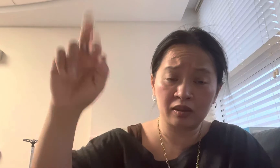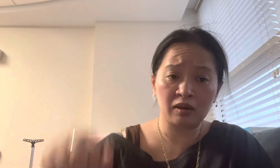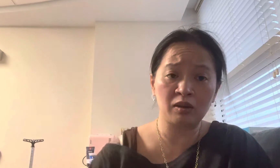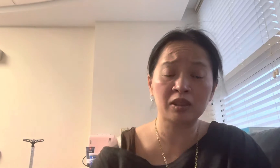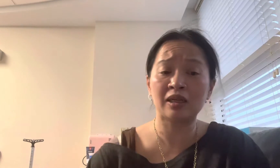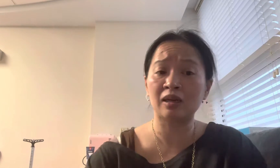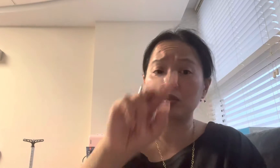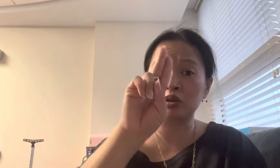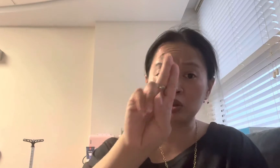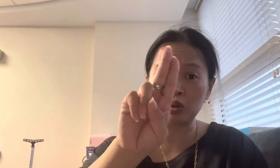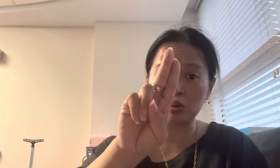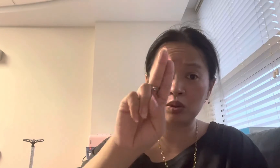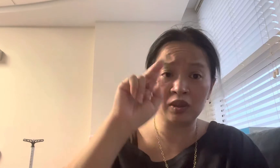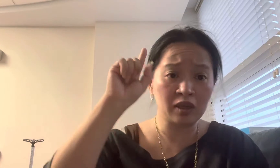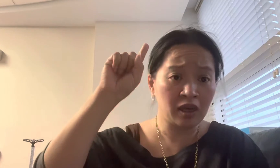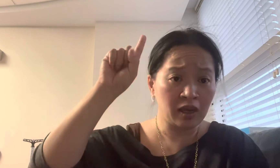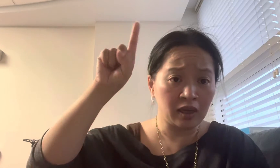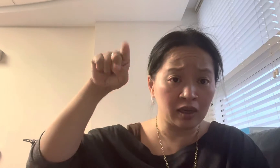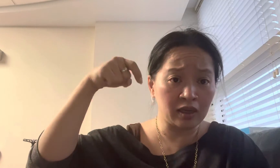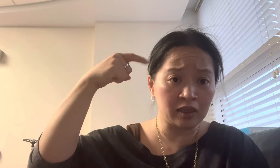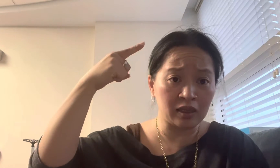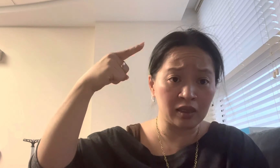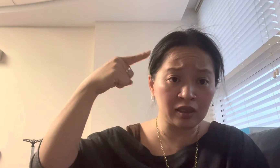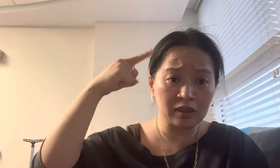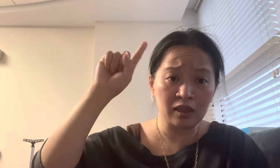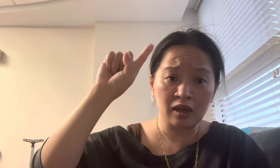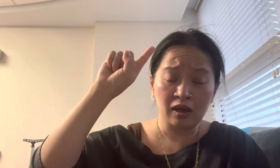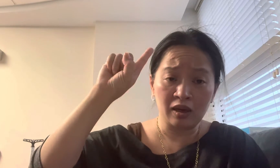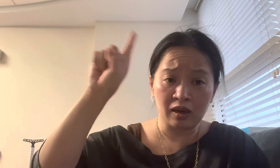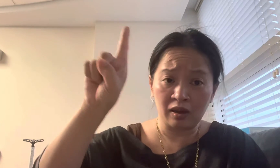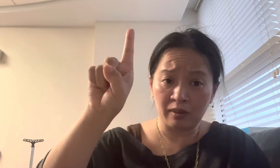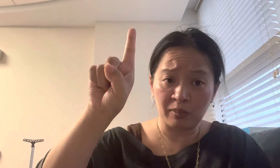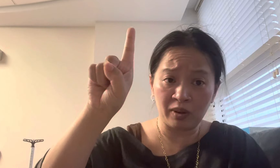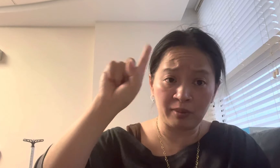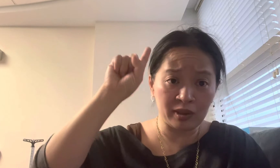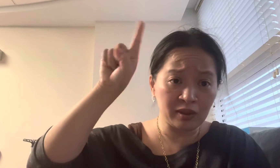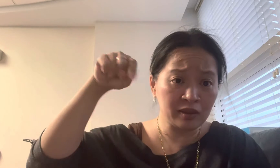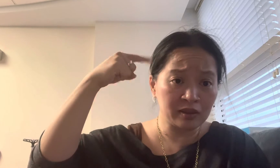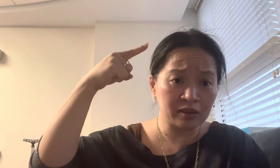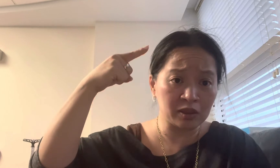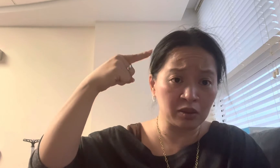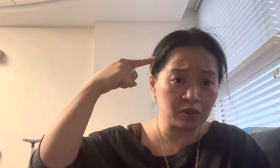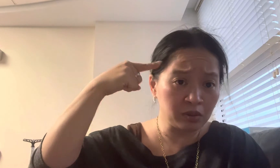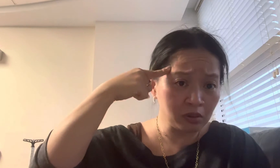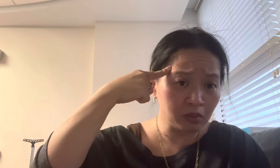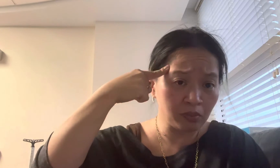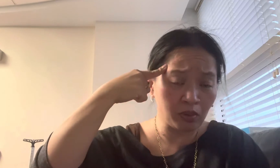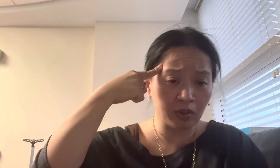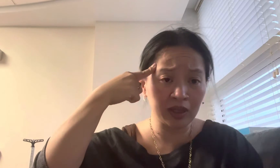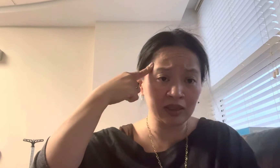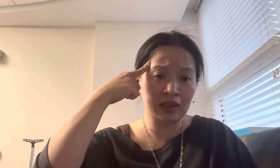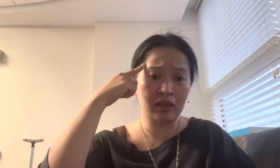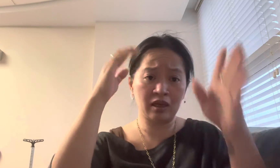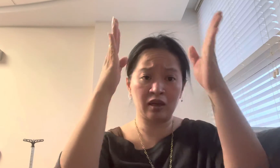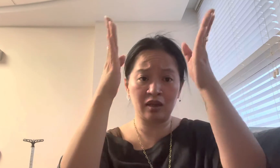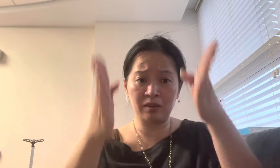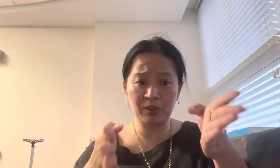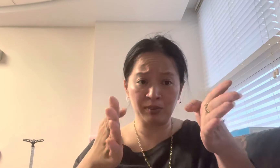Alternate number two, it is pointy finger, circle, point, and people.